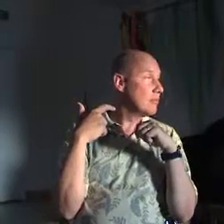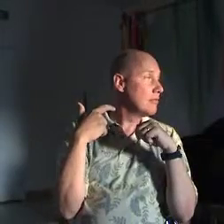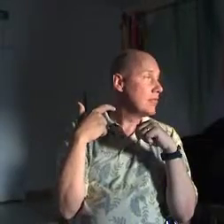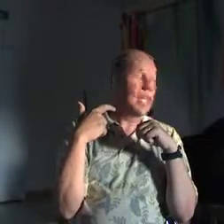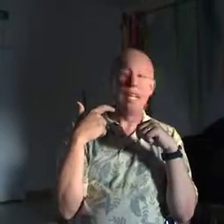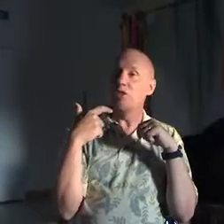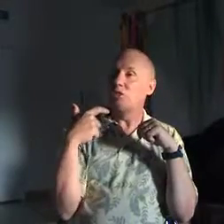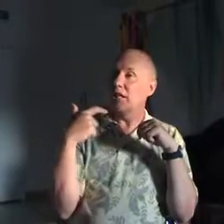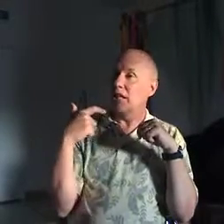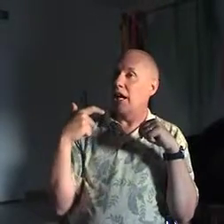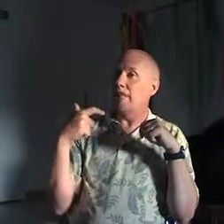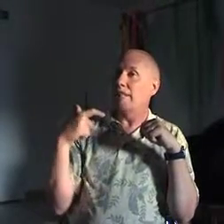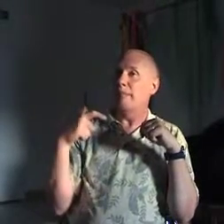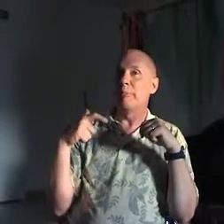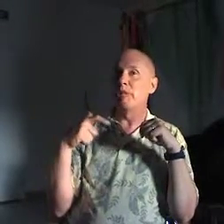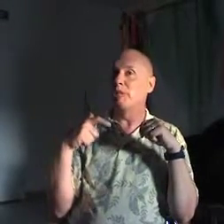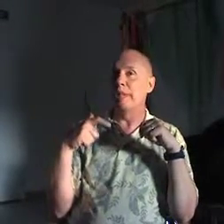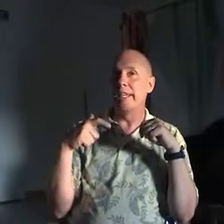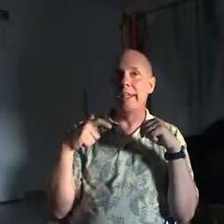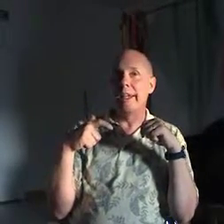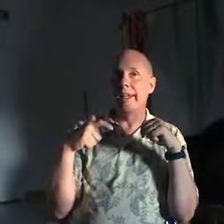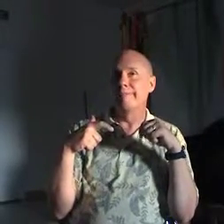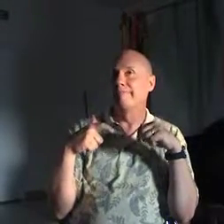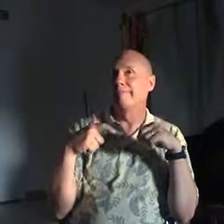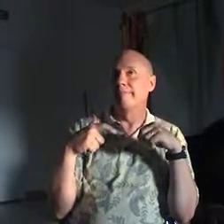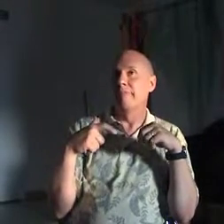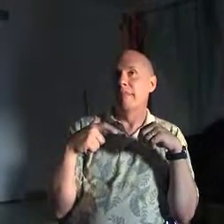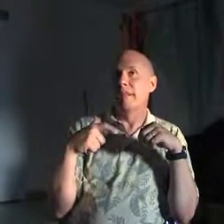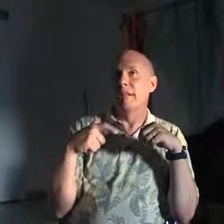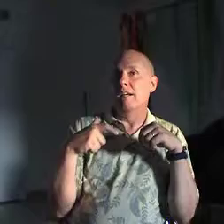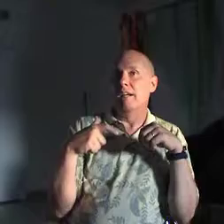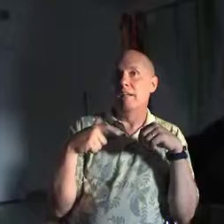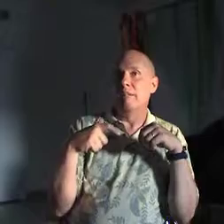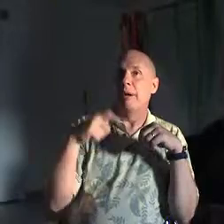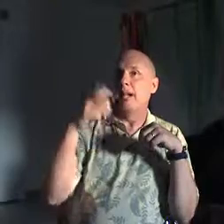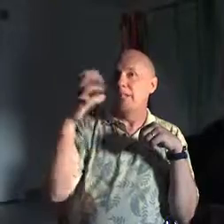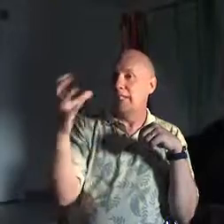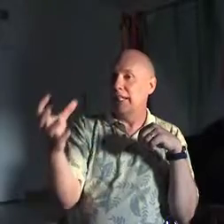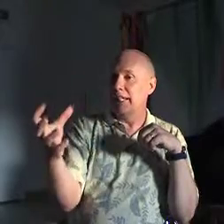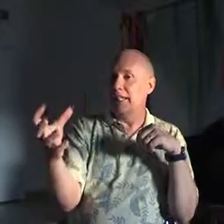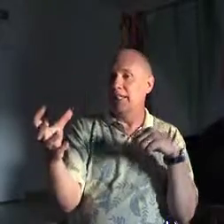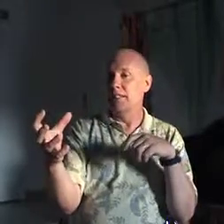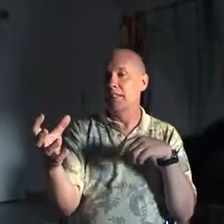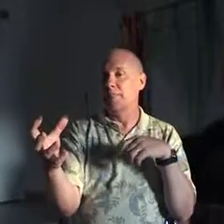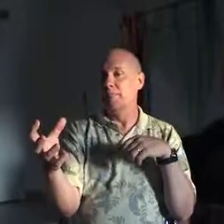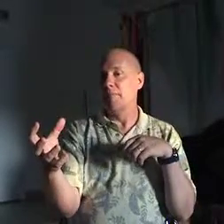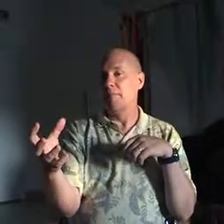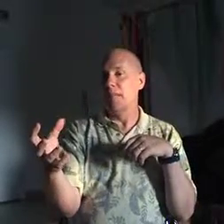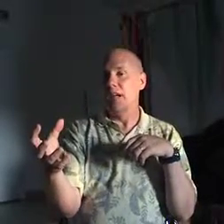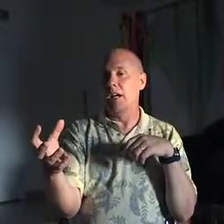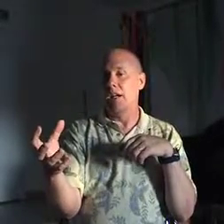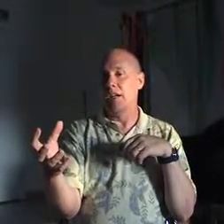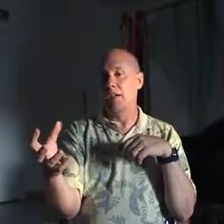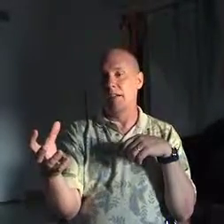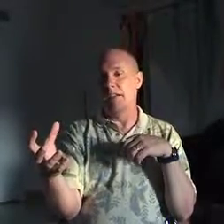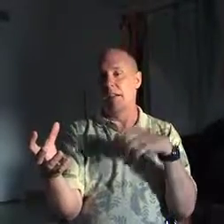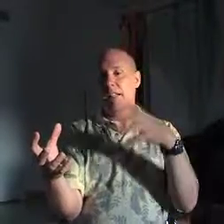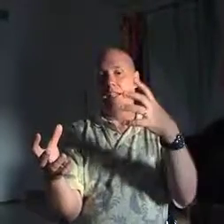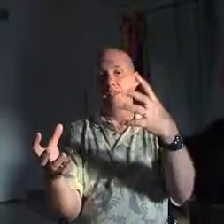If you see a conflict between the Palestinians and the